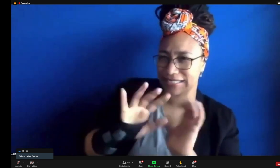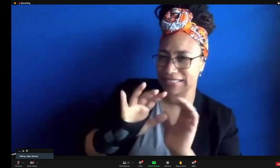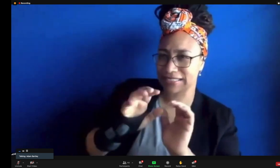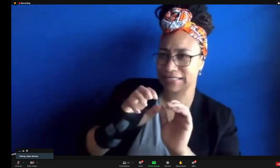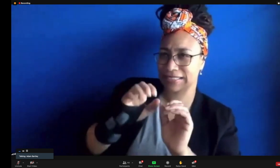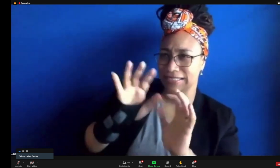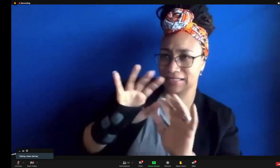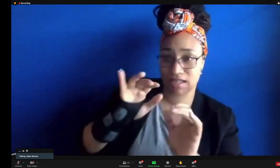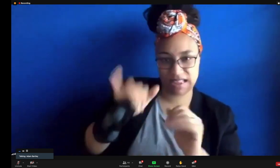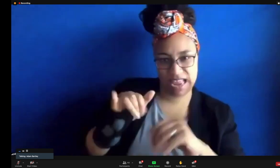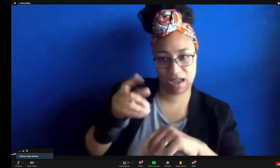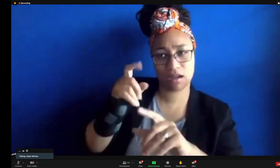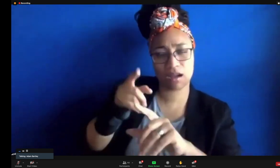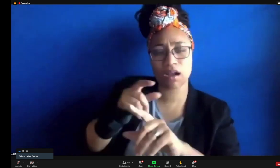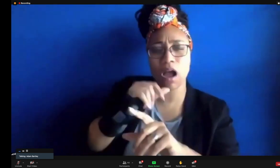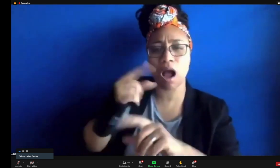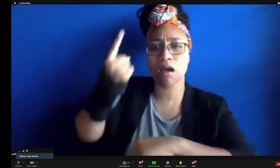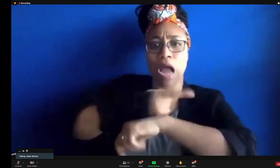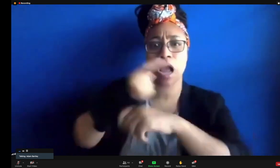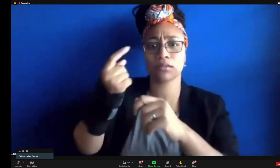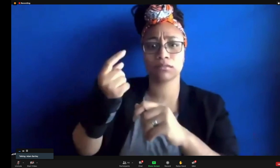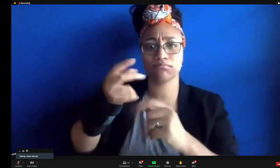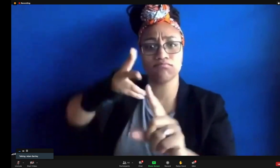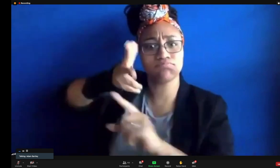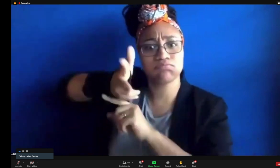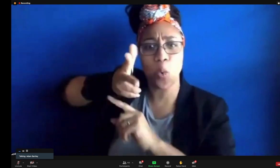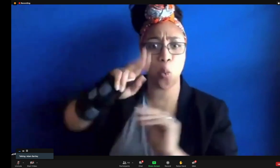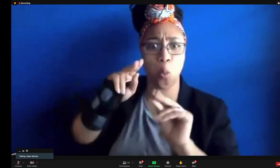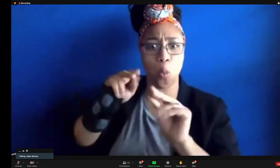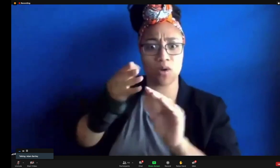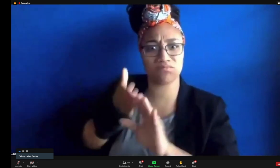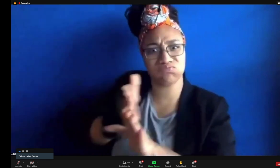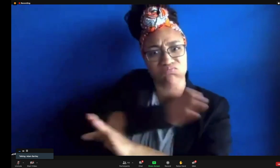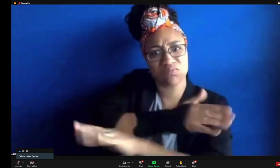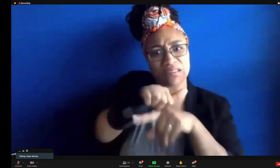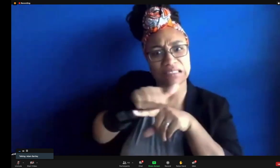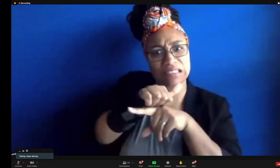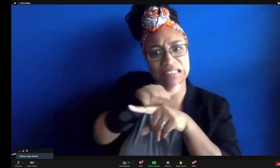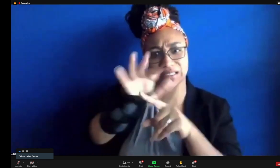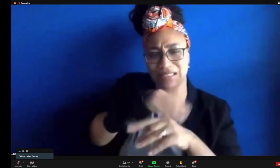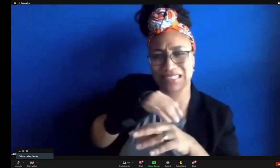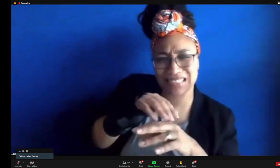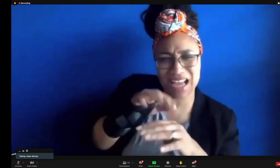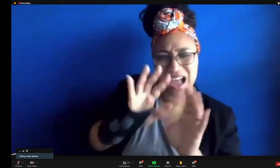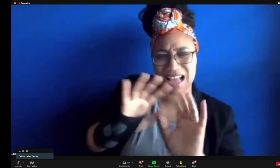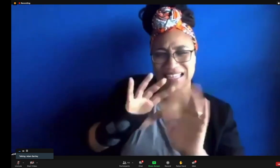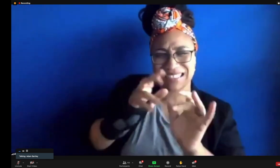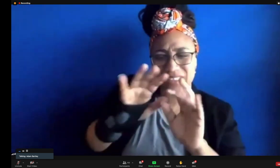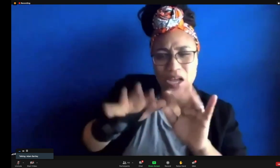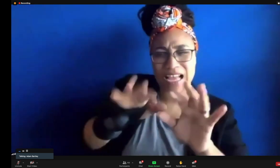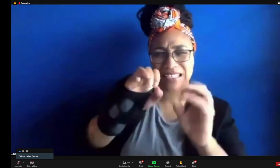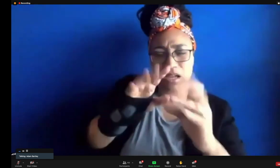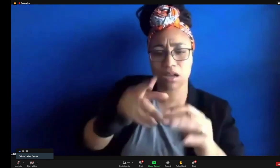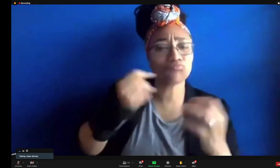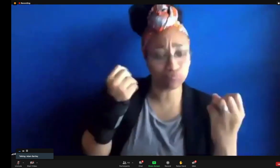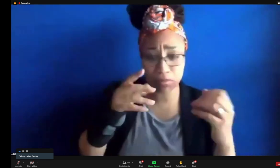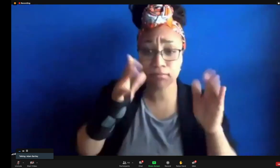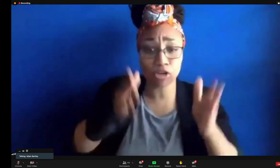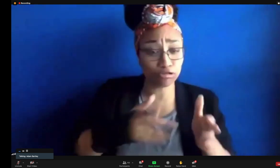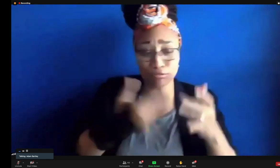see whether it landed the way I meant to throw it. And, you the day of filming, you know, it's not just that I've practiced it beforehand. And still, I